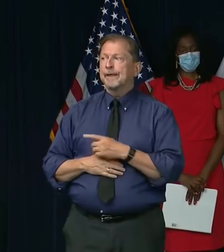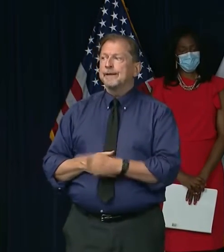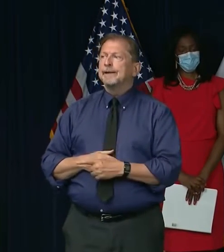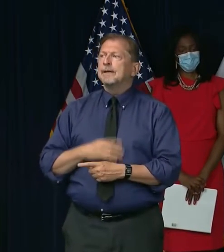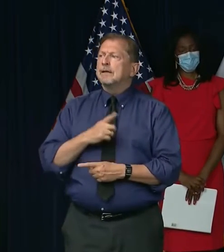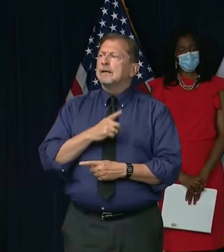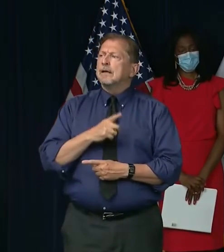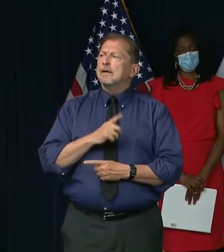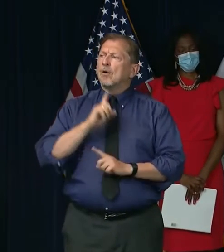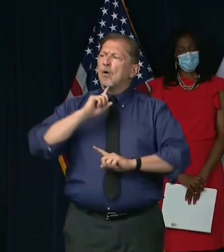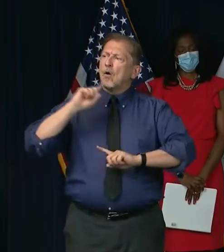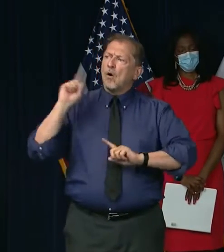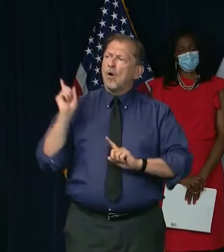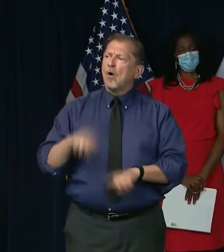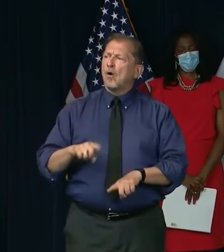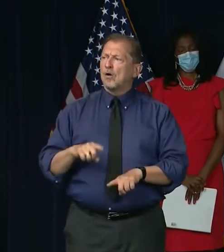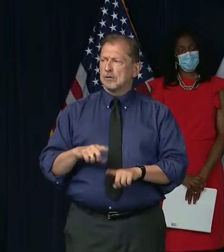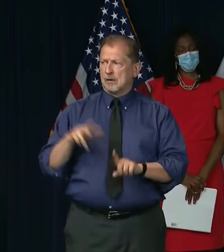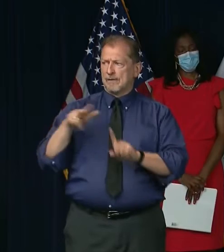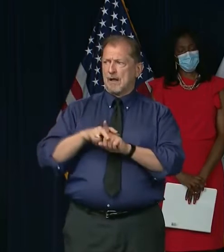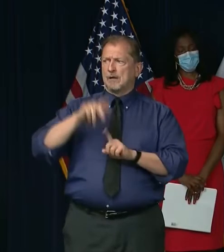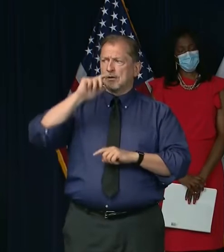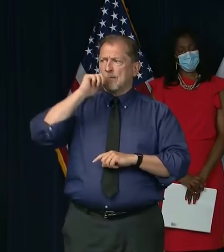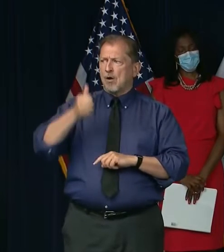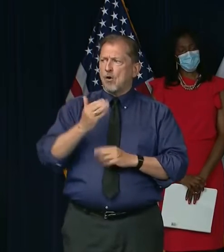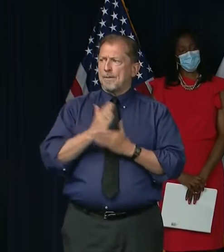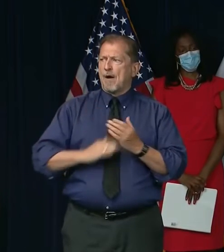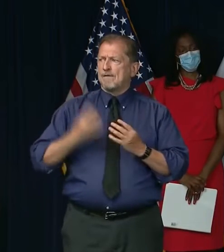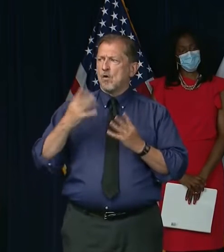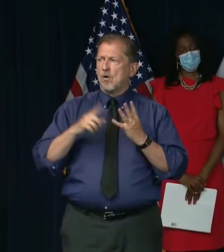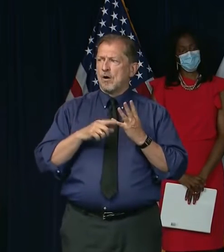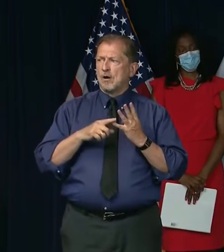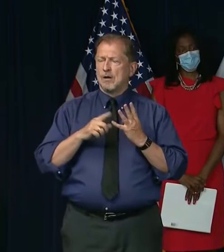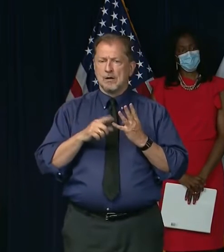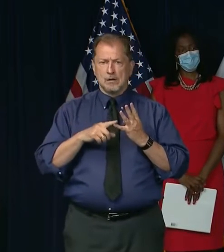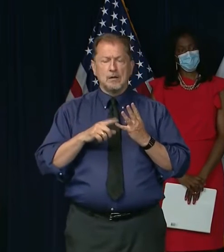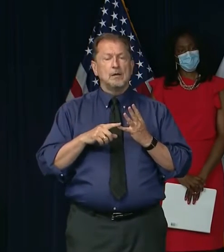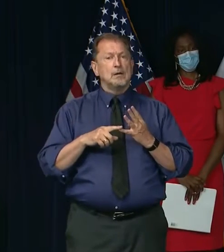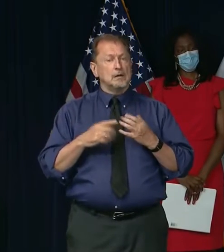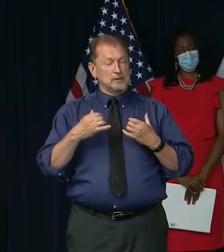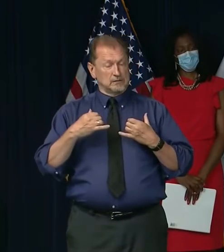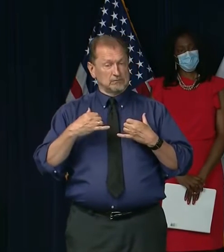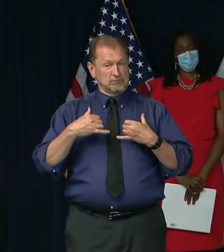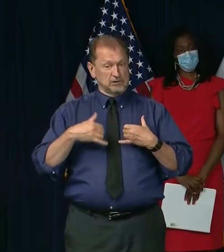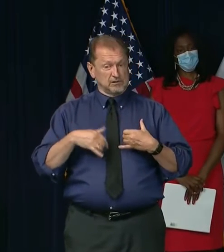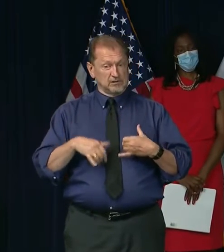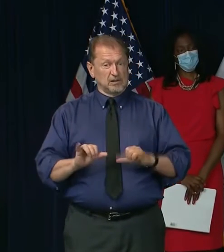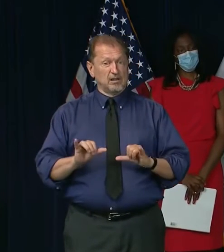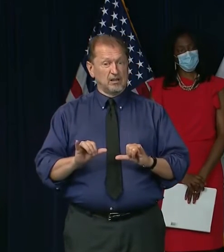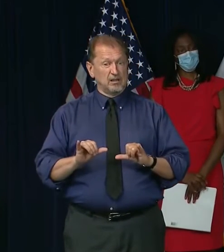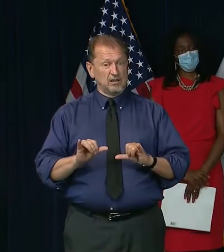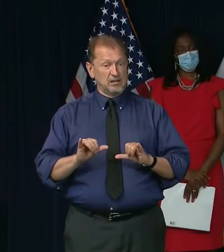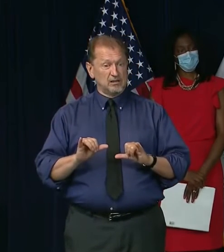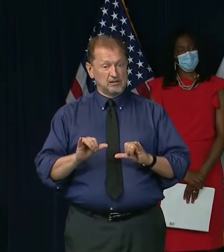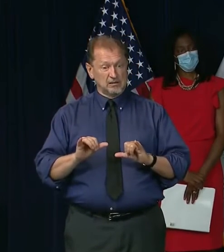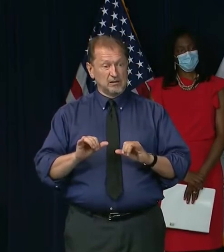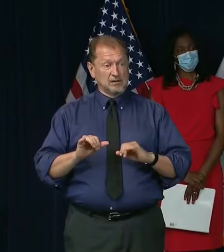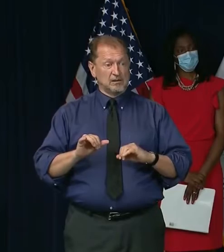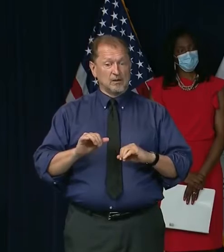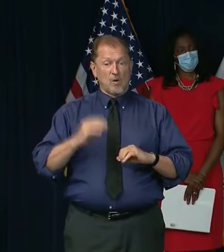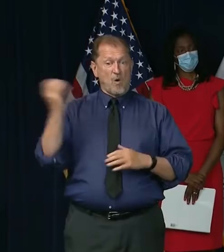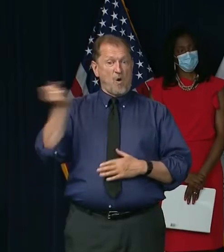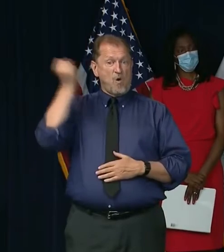orders you're going to be filing tomorrow, will that also include a moratorium on the evictions? Will that be extended? We're continuing